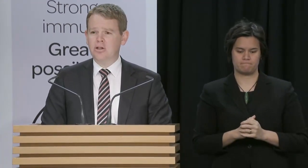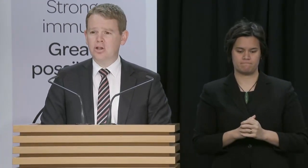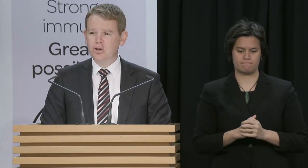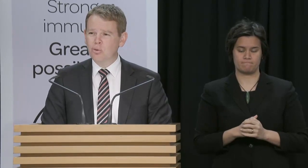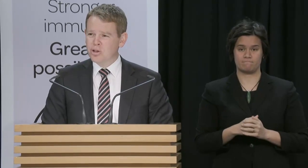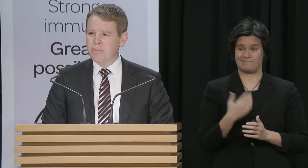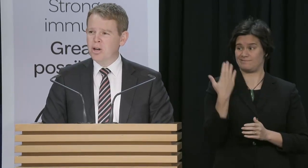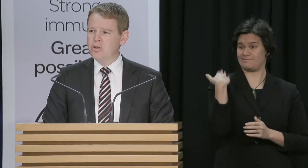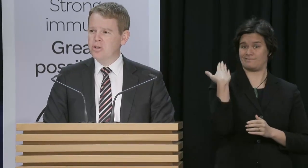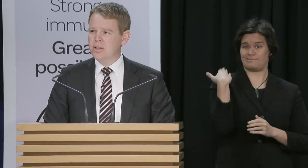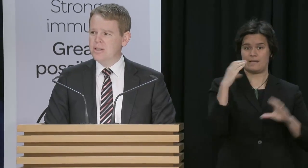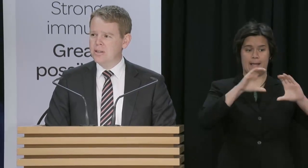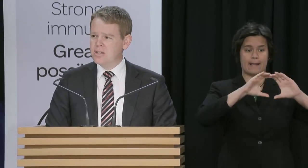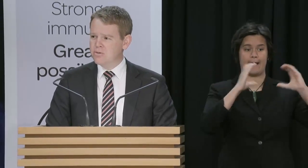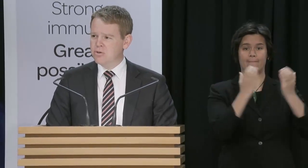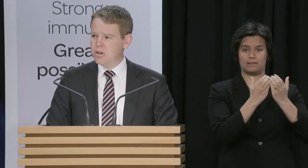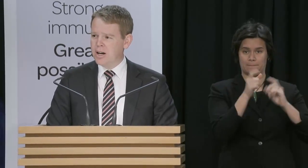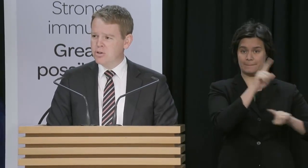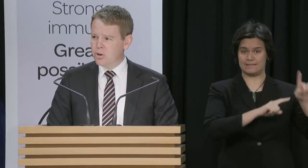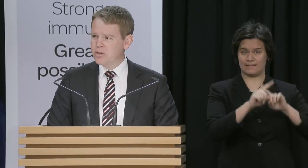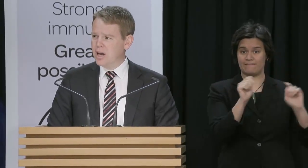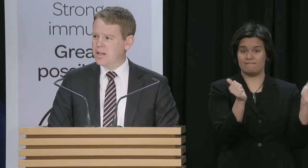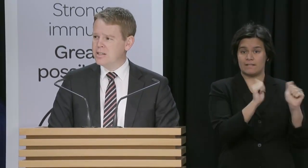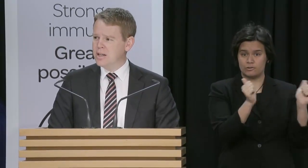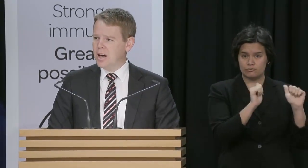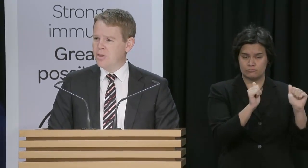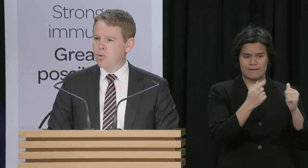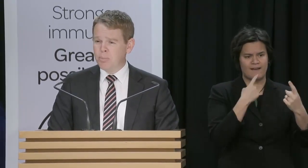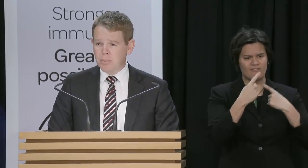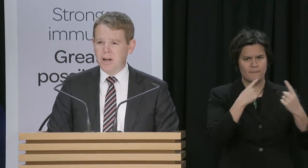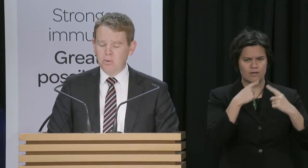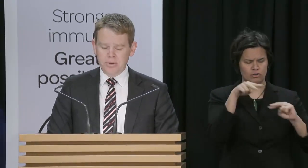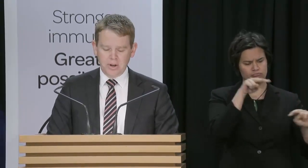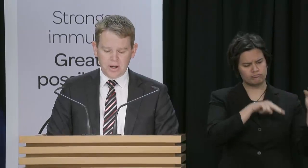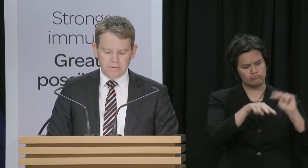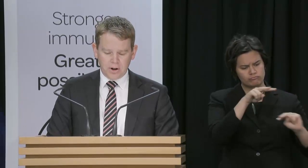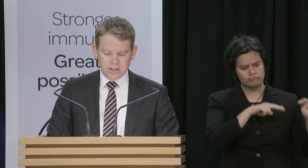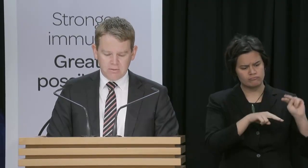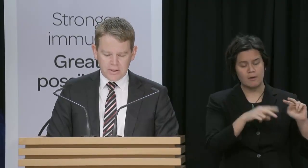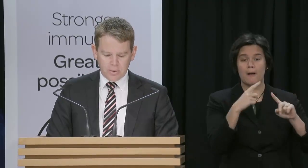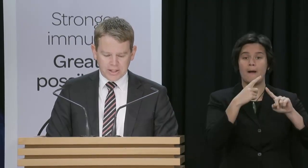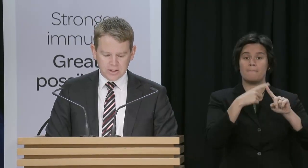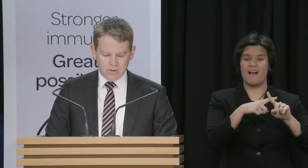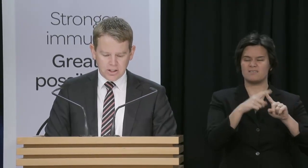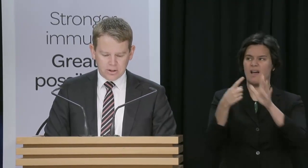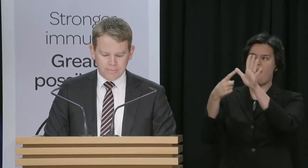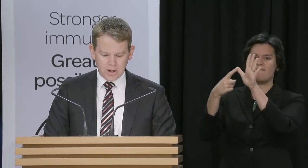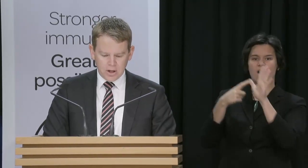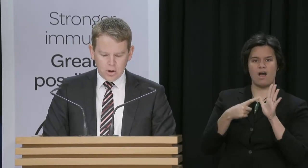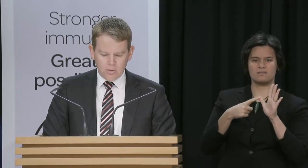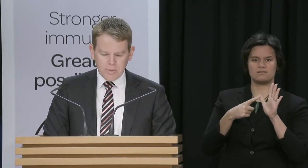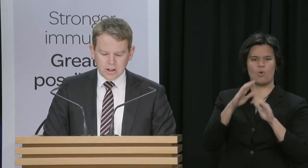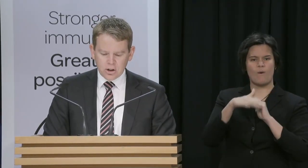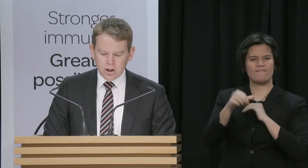just a short time ago to consider these results and the broader public health advice around the Wellington region.